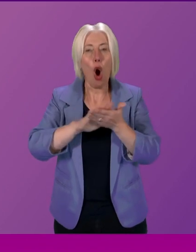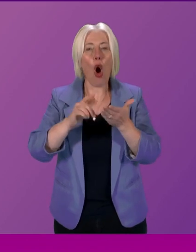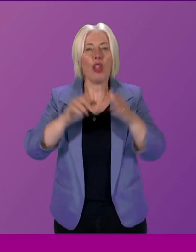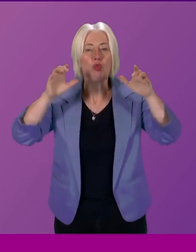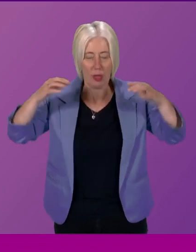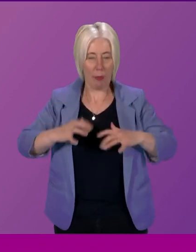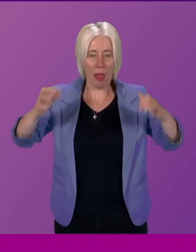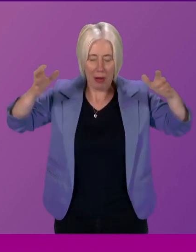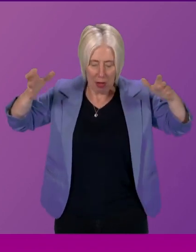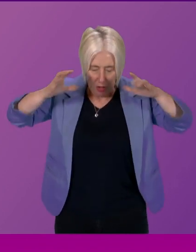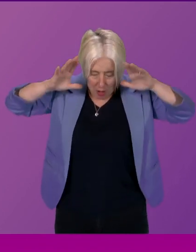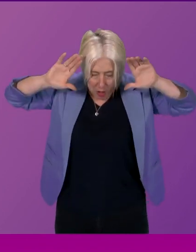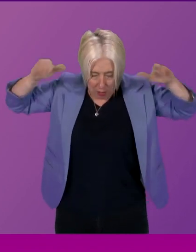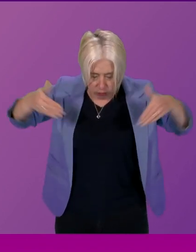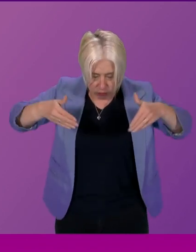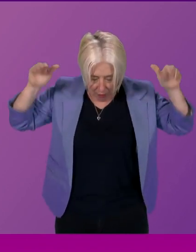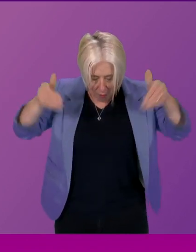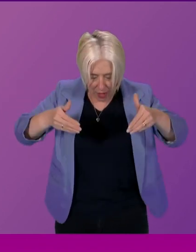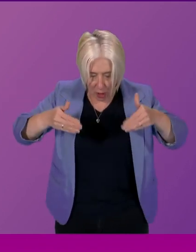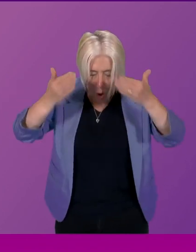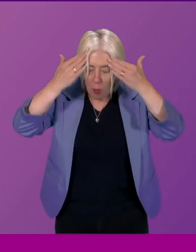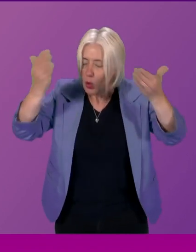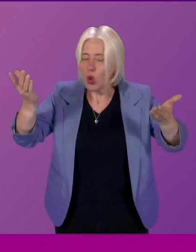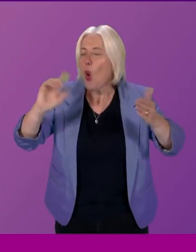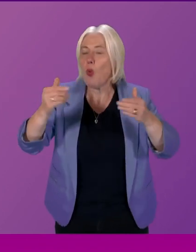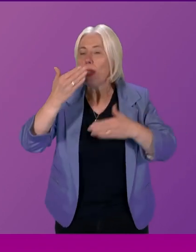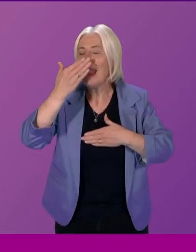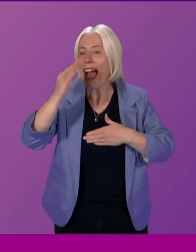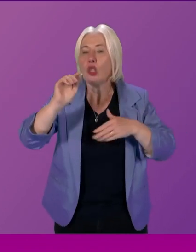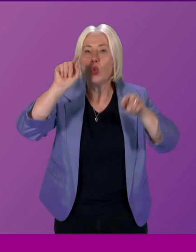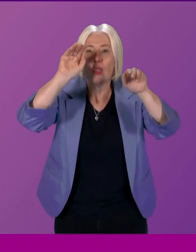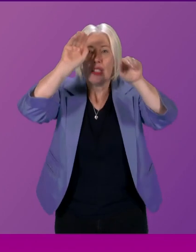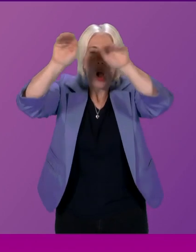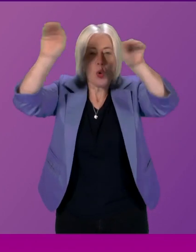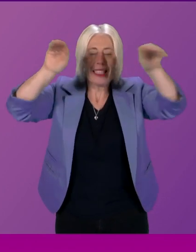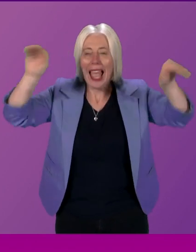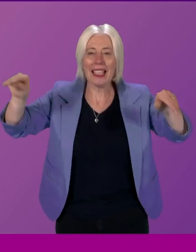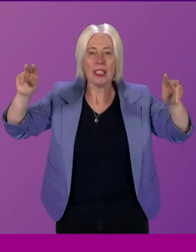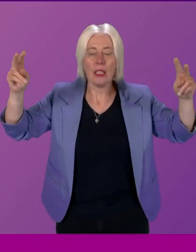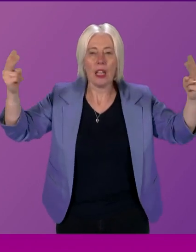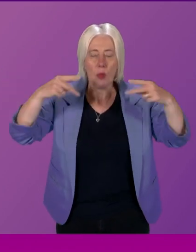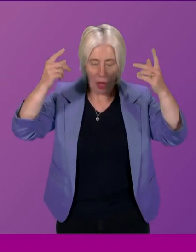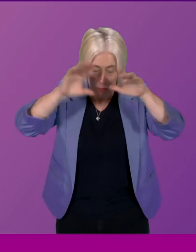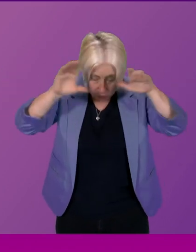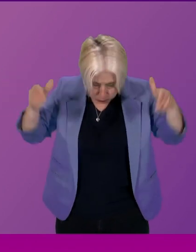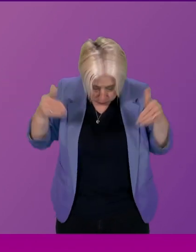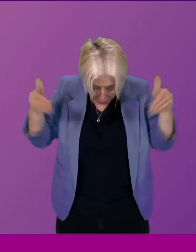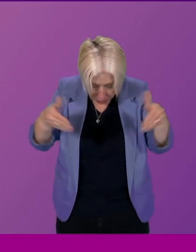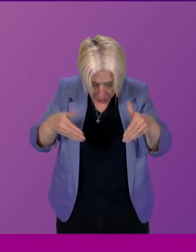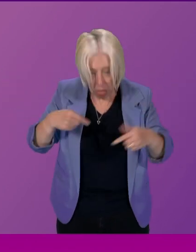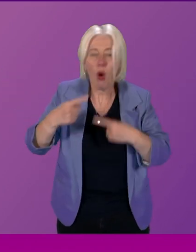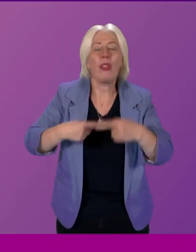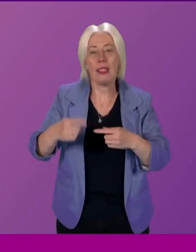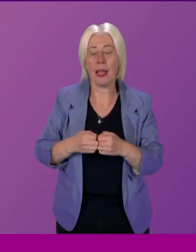step with the views of ordinary people across the country I think that that will win this year's understatement and there's also consideration of a